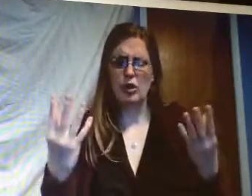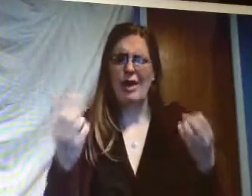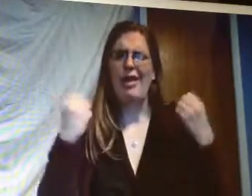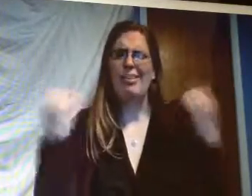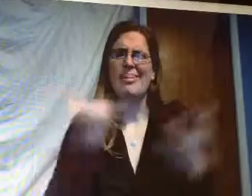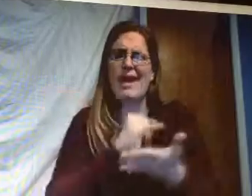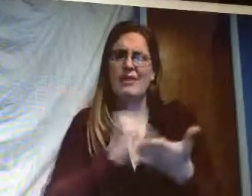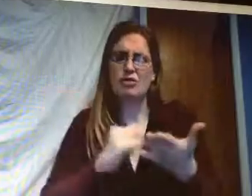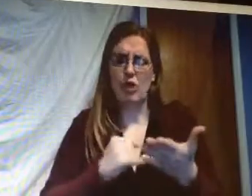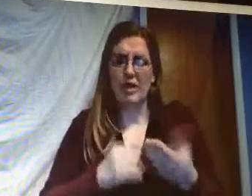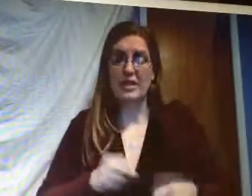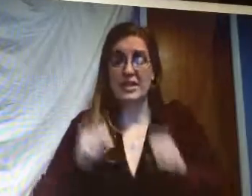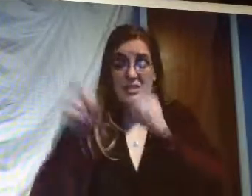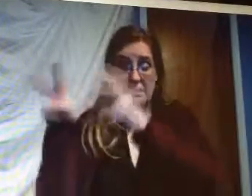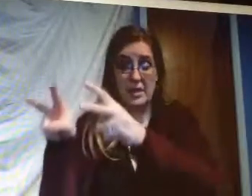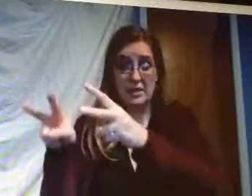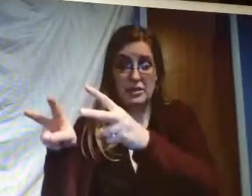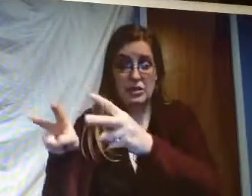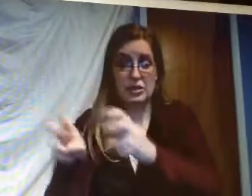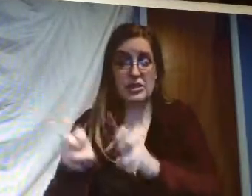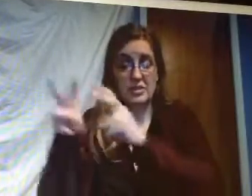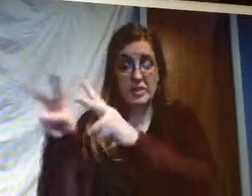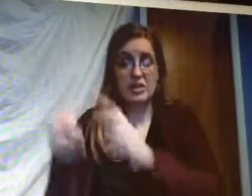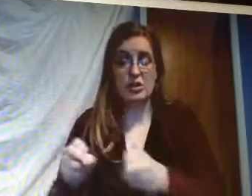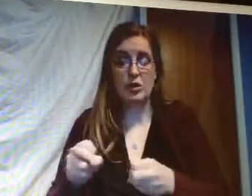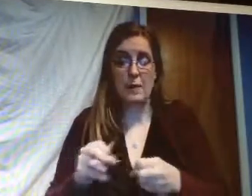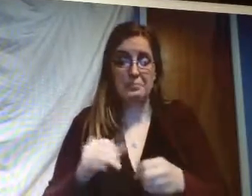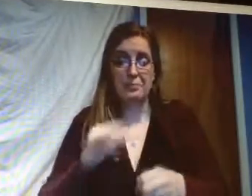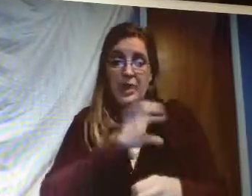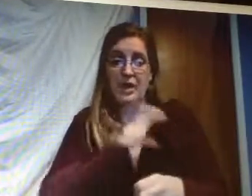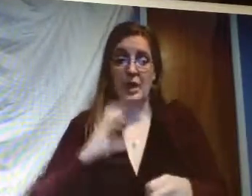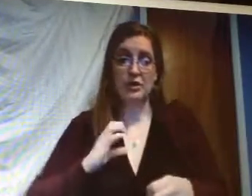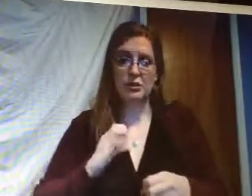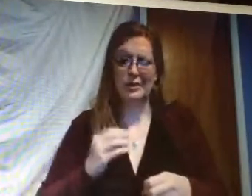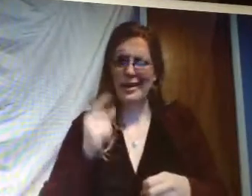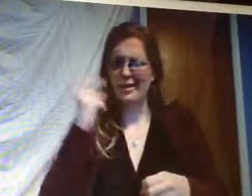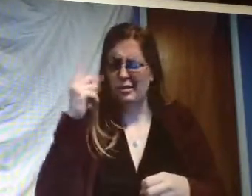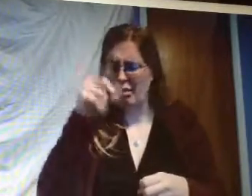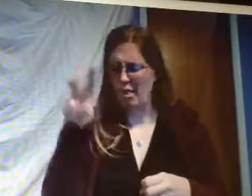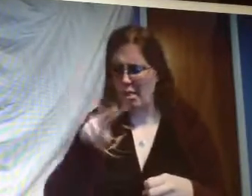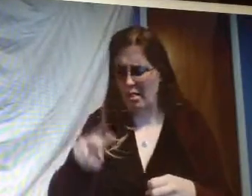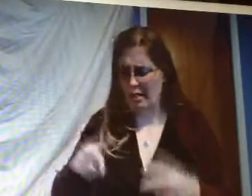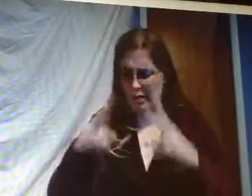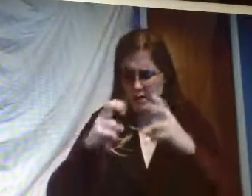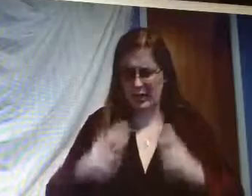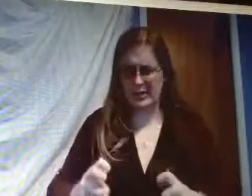to an office then there's there's a lot of drawings that i need to do and submit to them and then the council will look at it